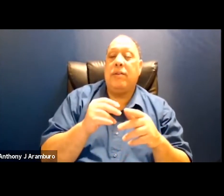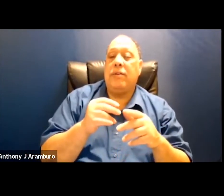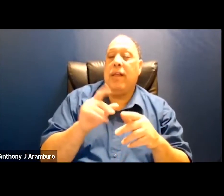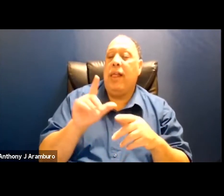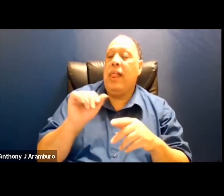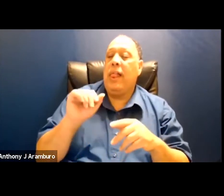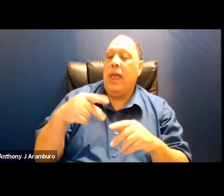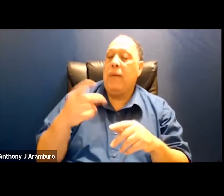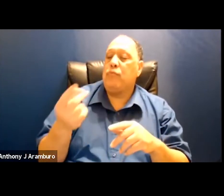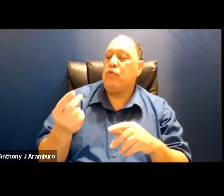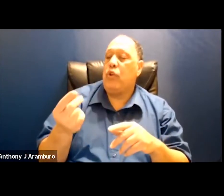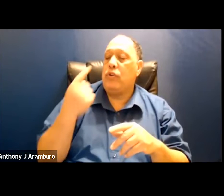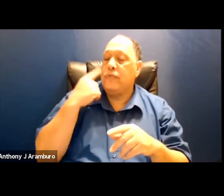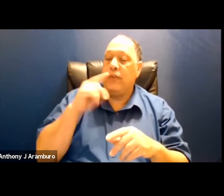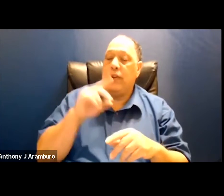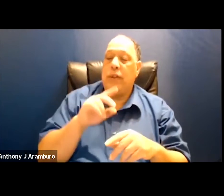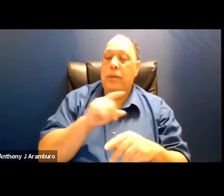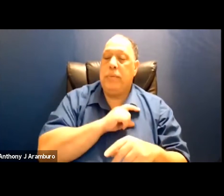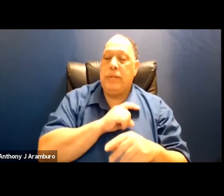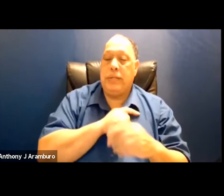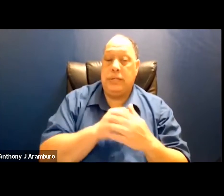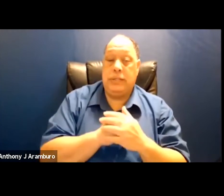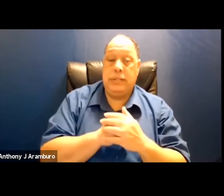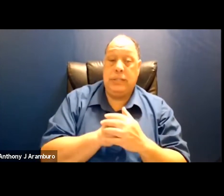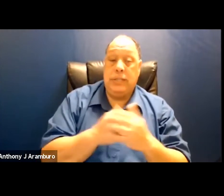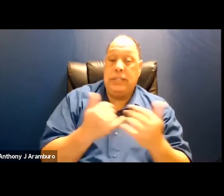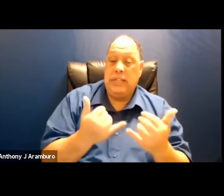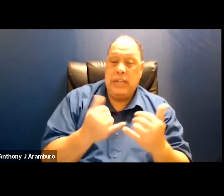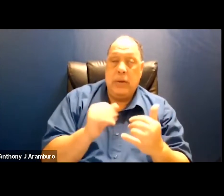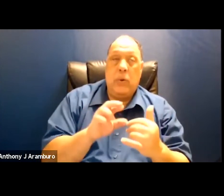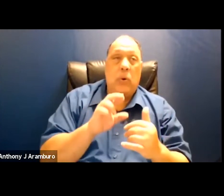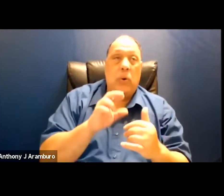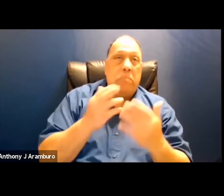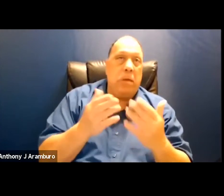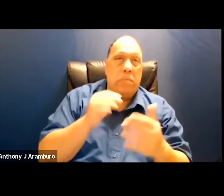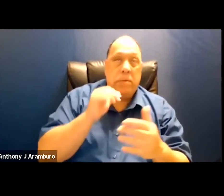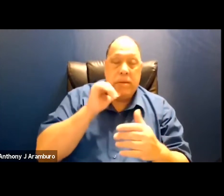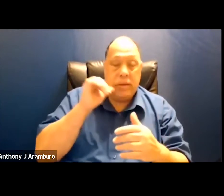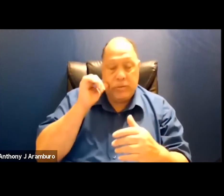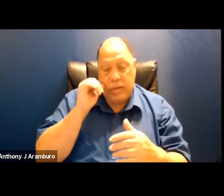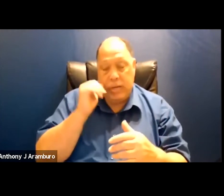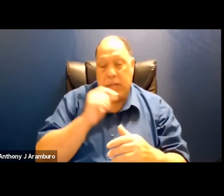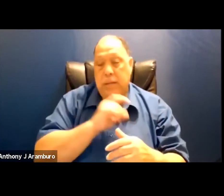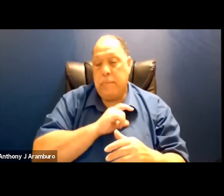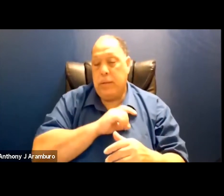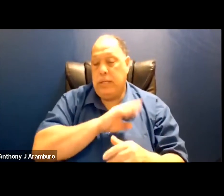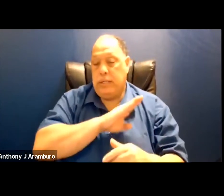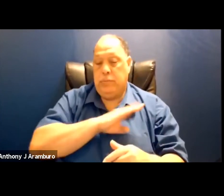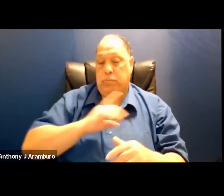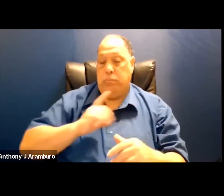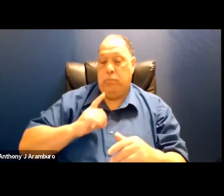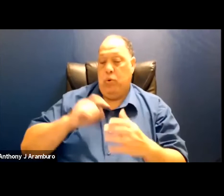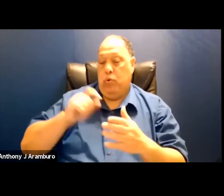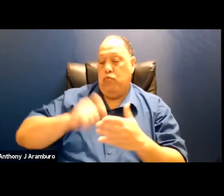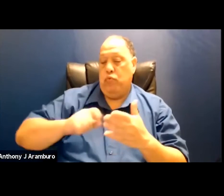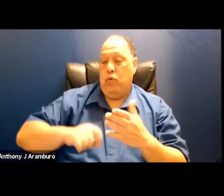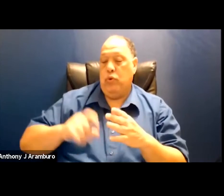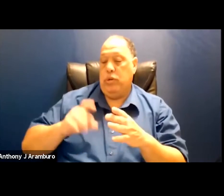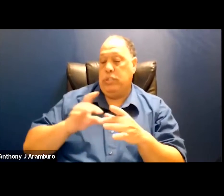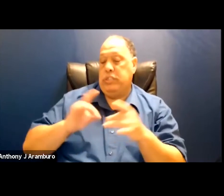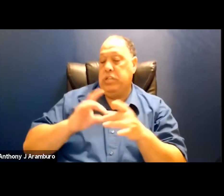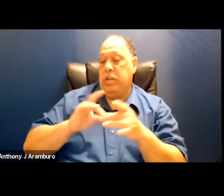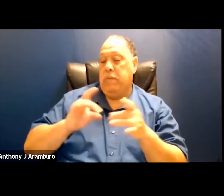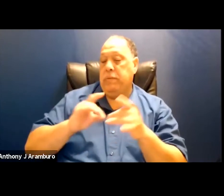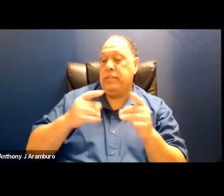police so today or maybe yesterday uh the police board wrote this statement saying well we're no